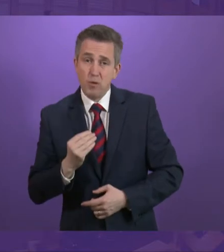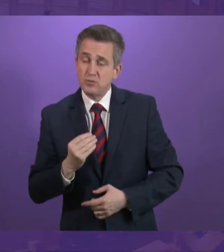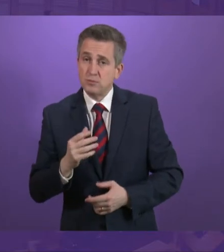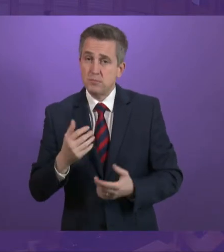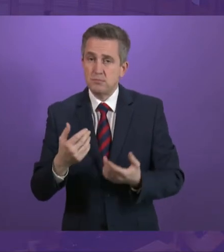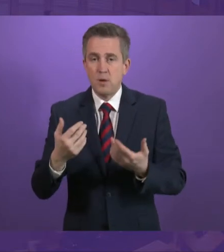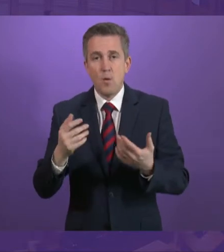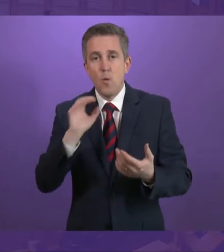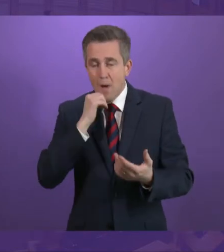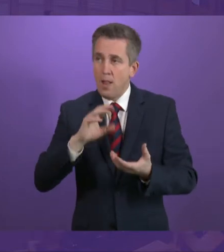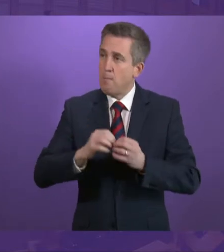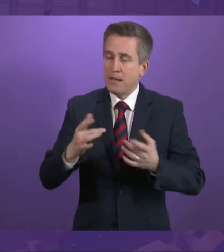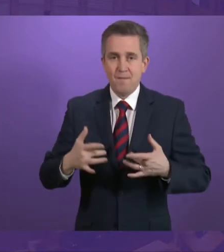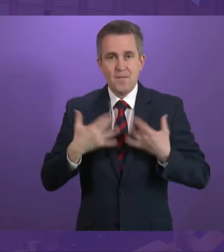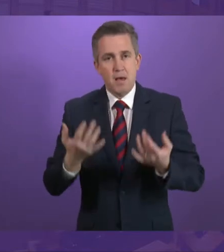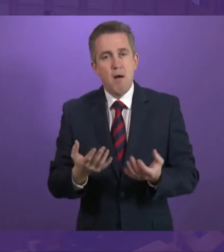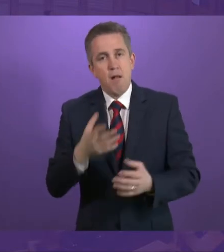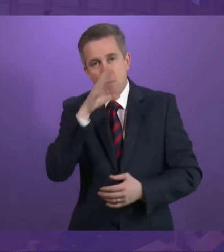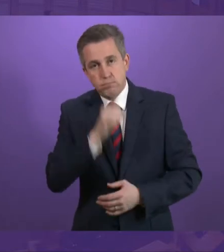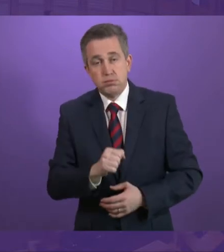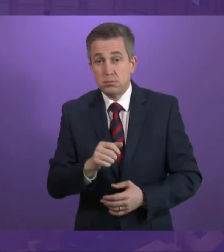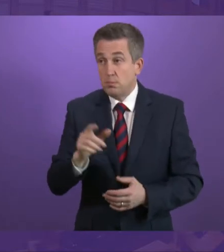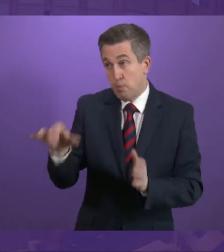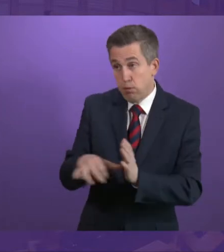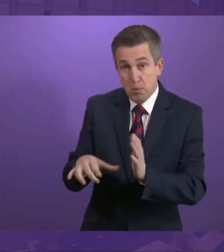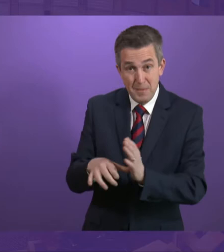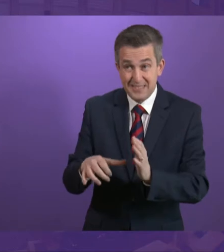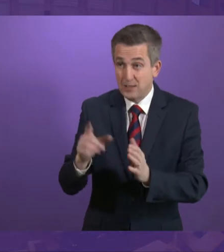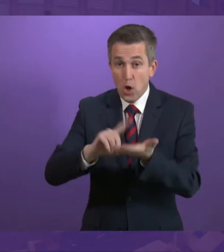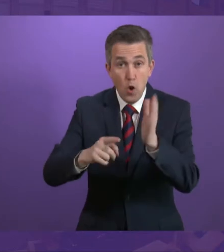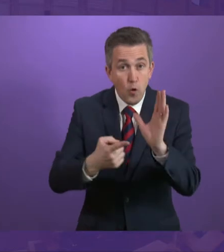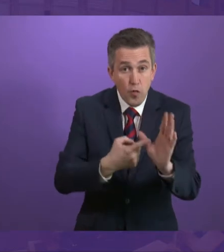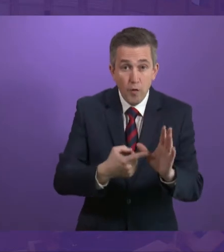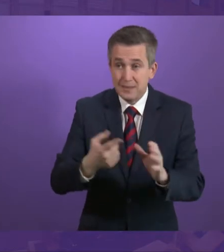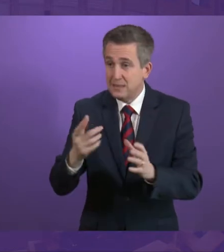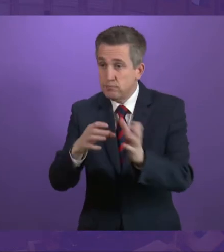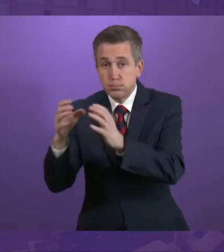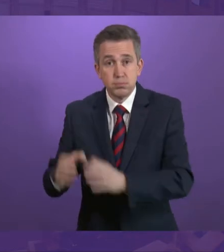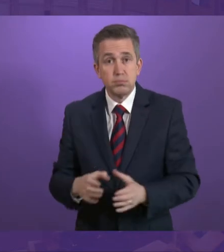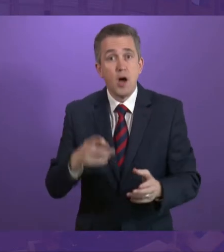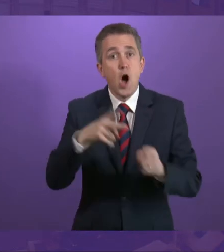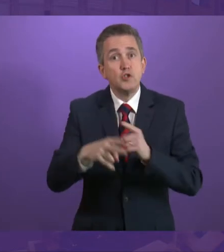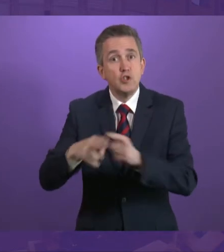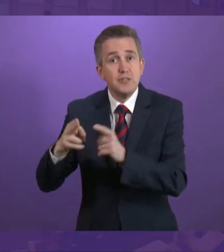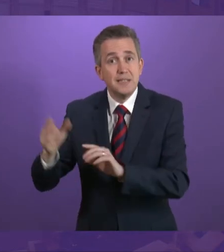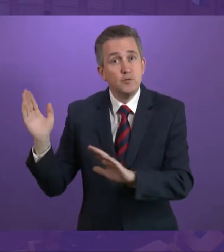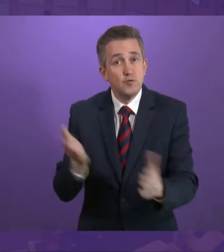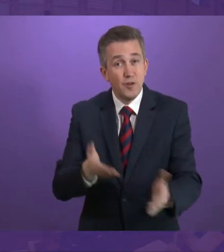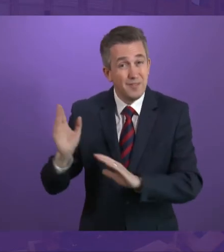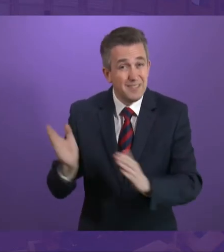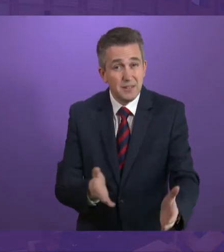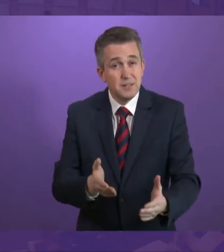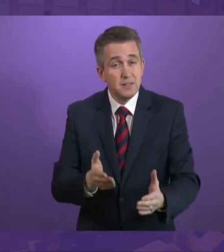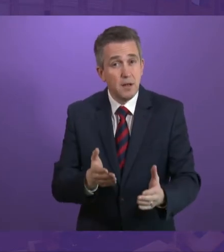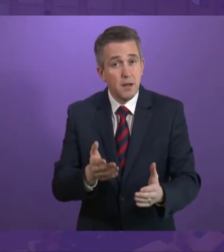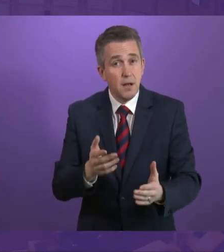I spoke about how yet more cuts to local services and local government will only dismantle and undermine some of the services